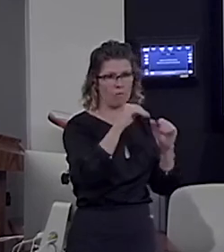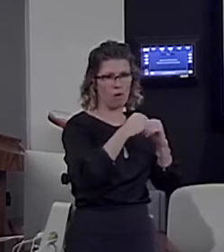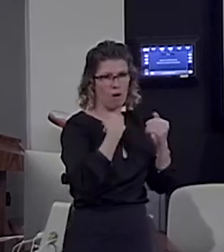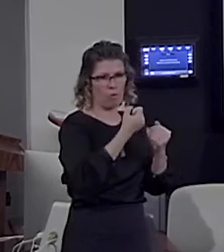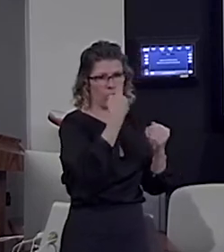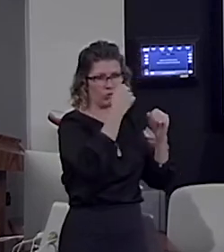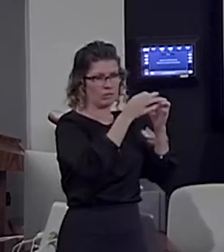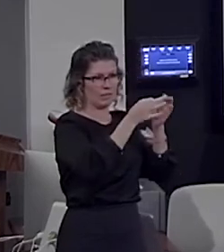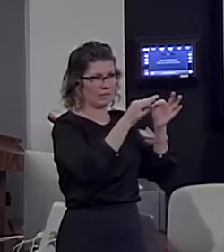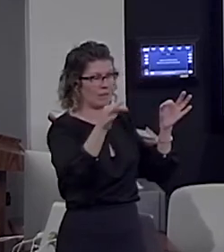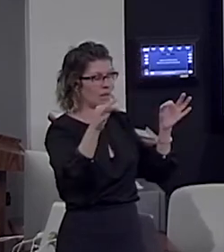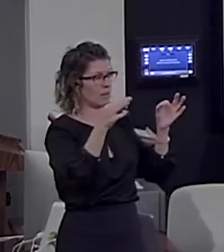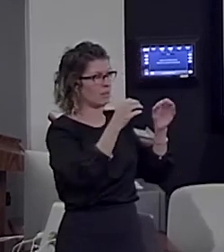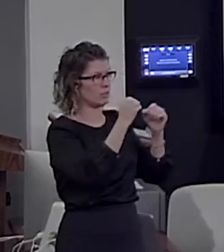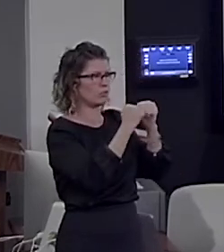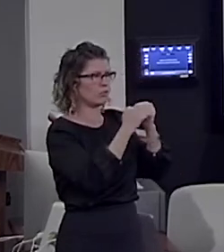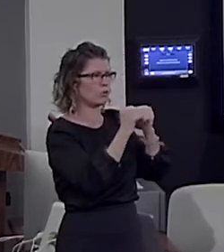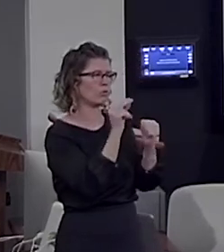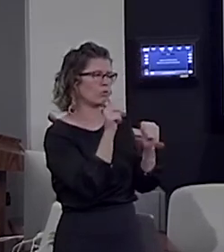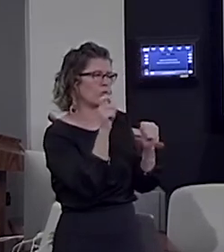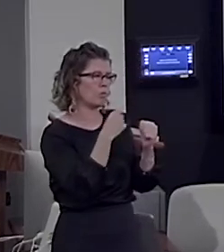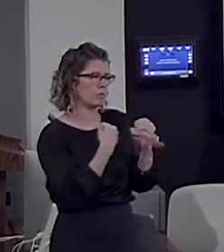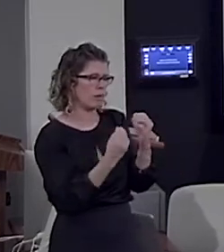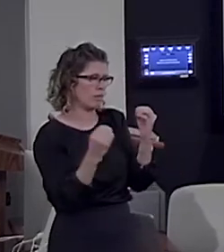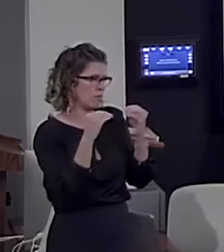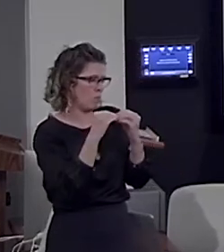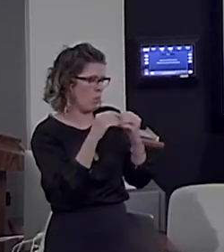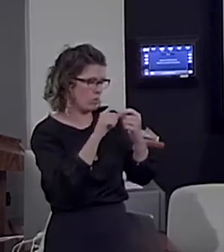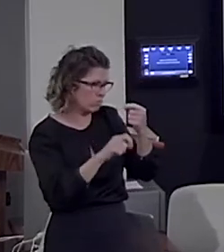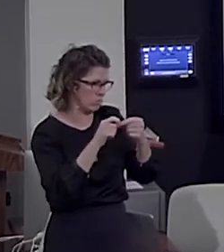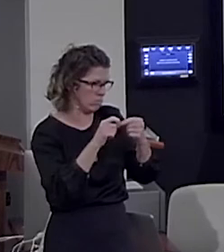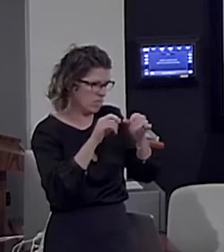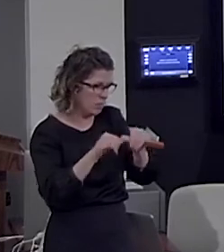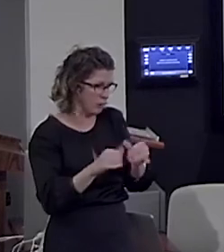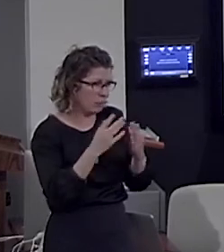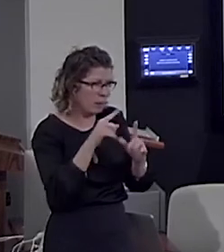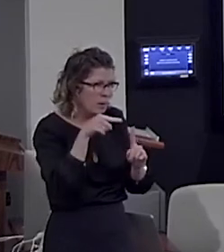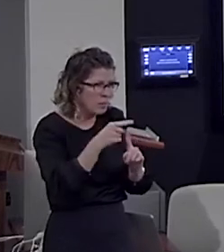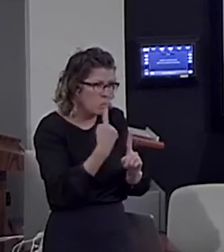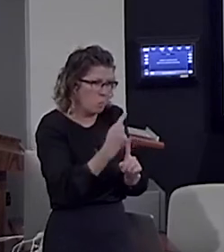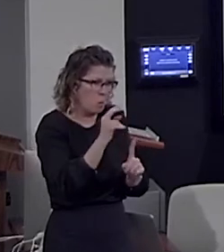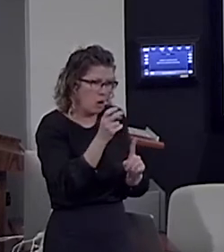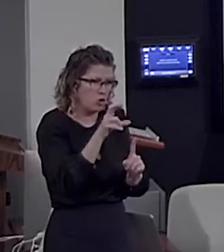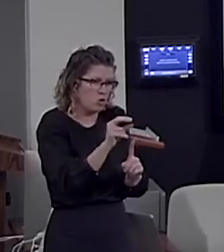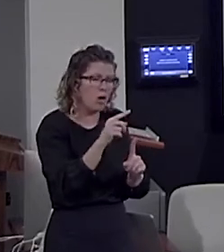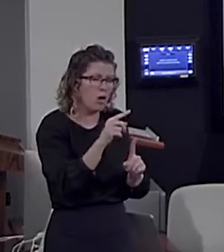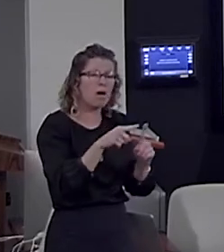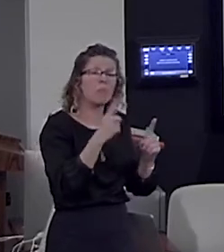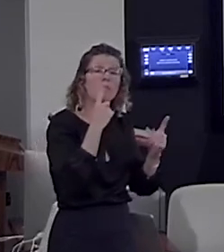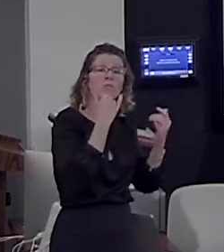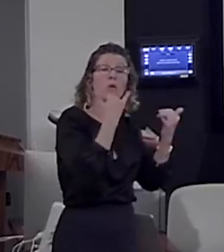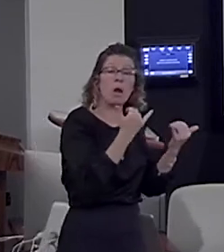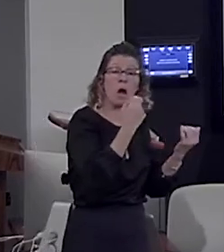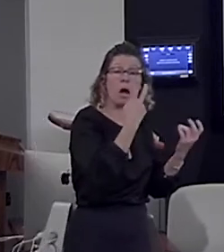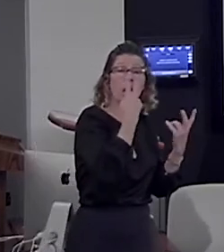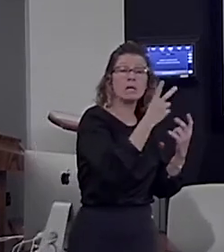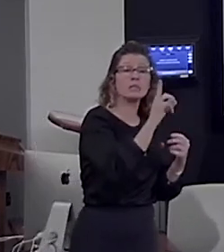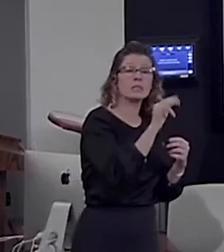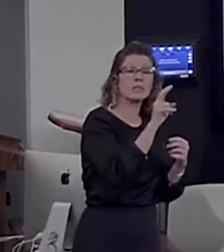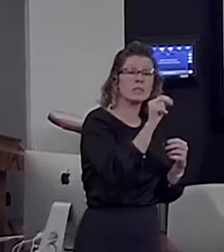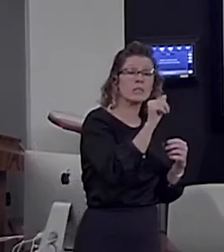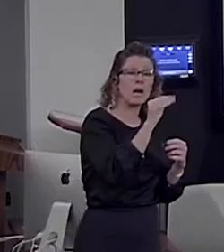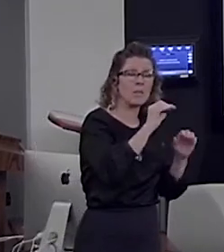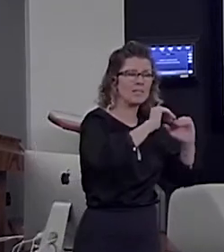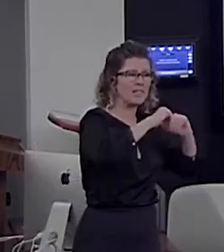require much more precise measurements at a single neural level, perhaps. But at least we begin to see the dynamics of constituent structure building.